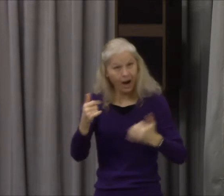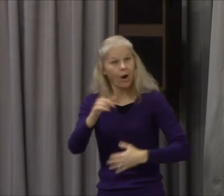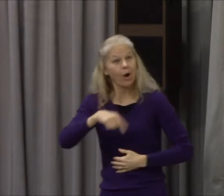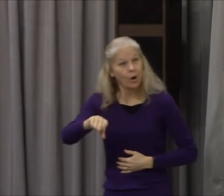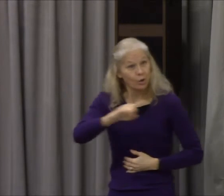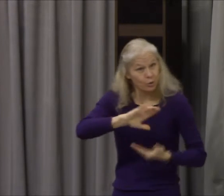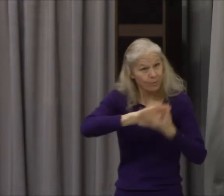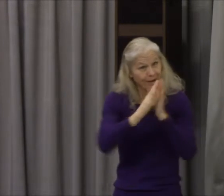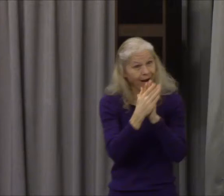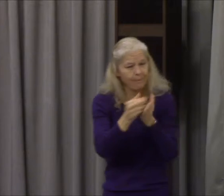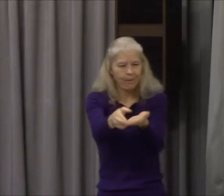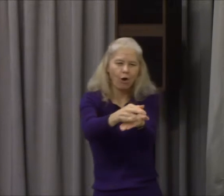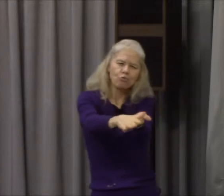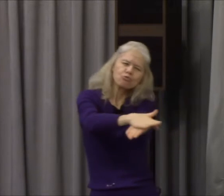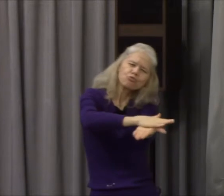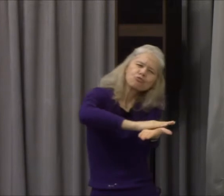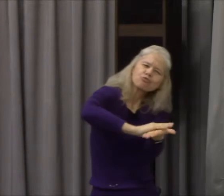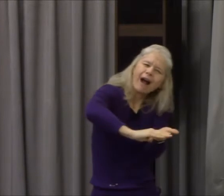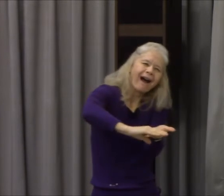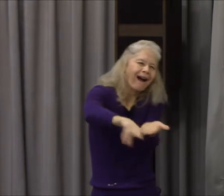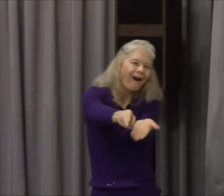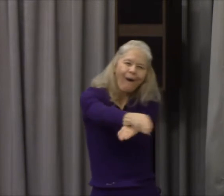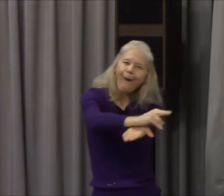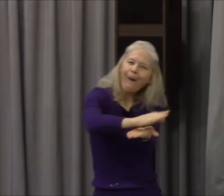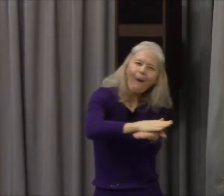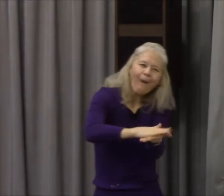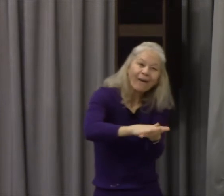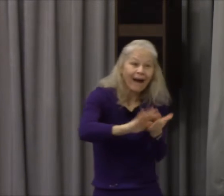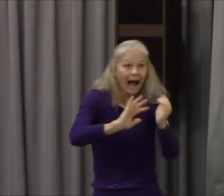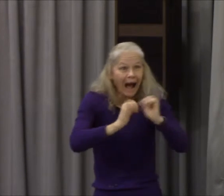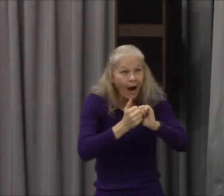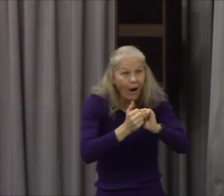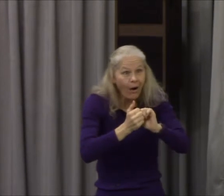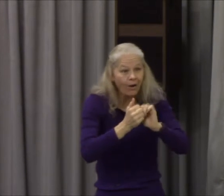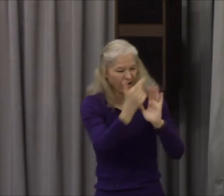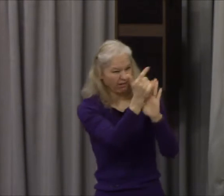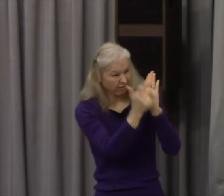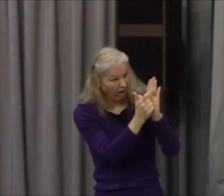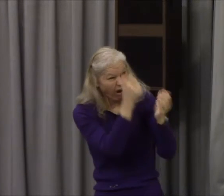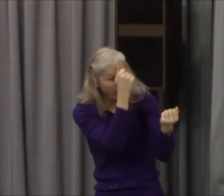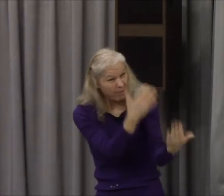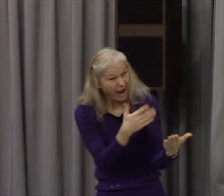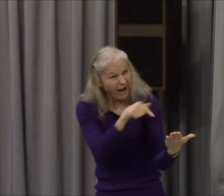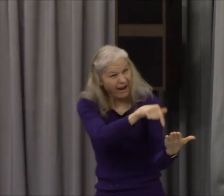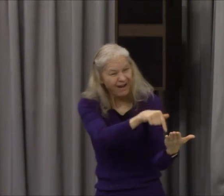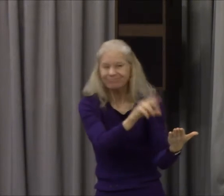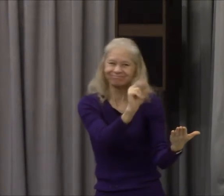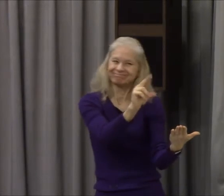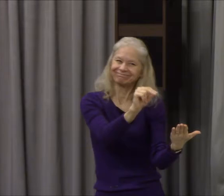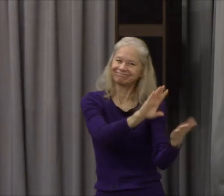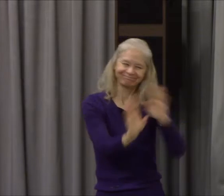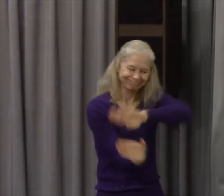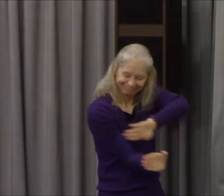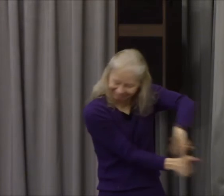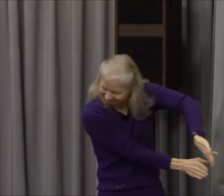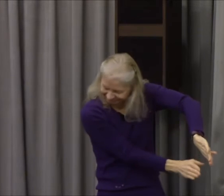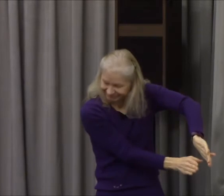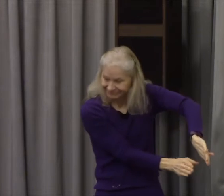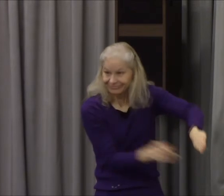that the righteousness of God doesn't include the law I am I am the righteousness of God without the law has